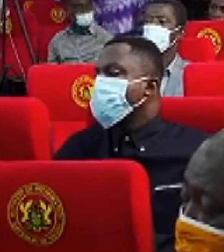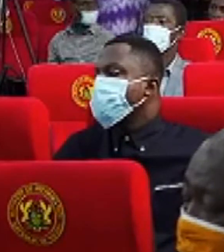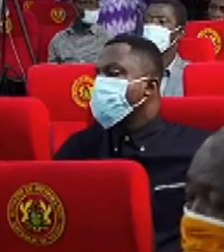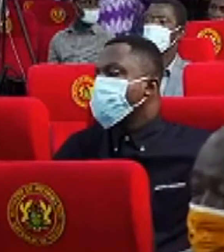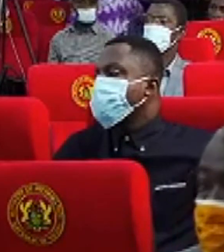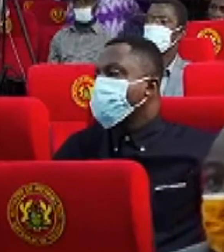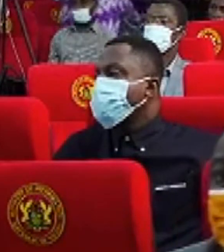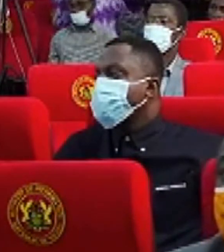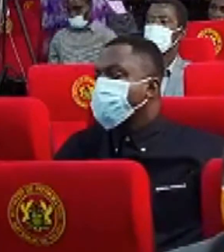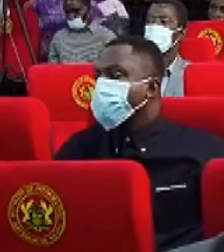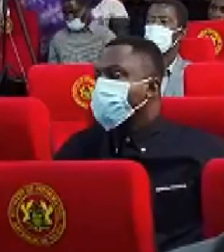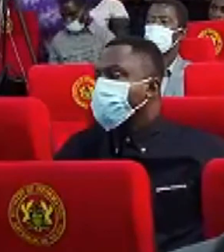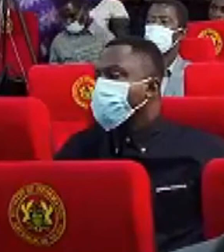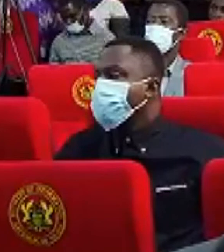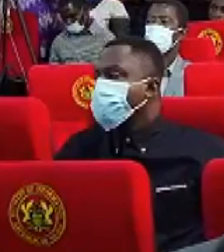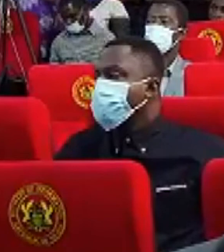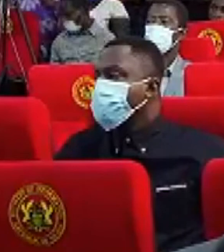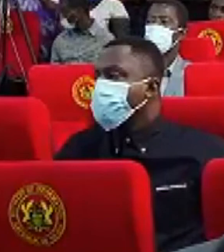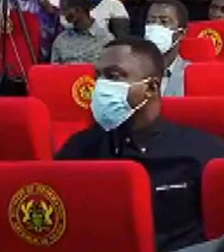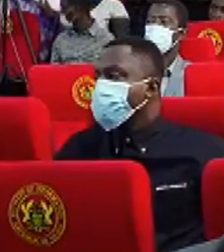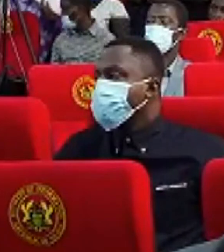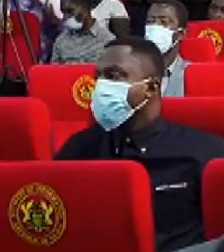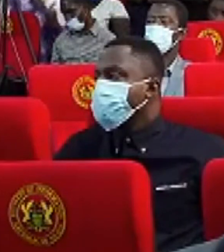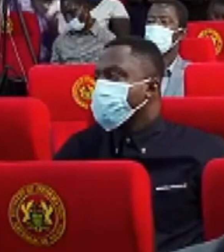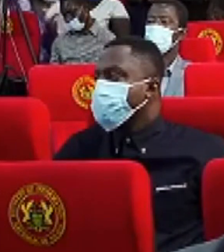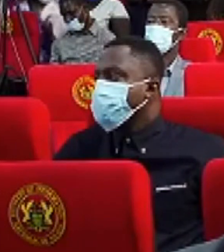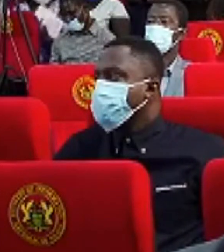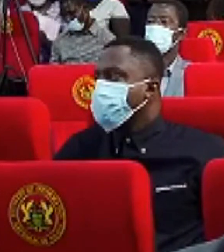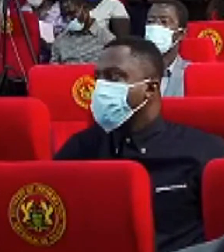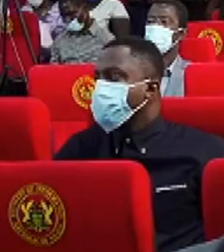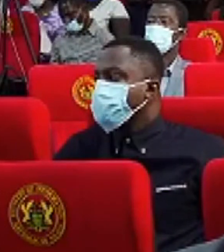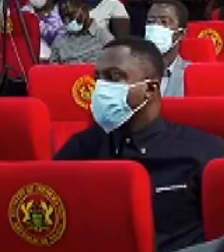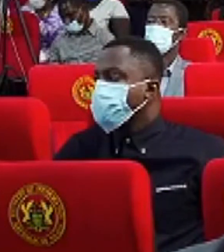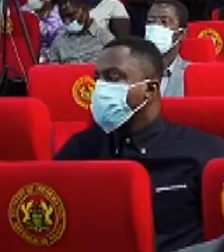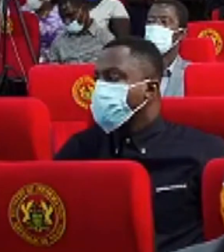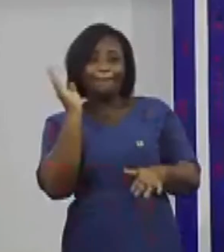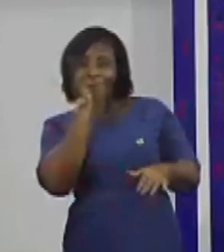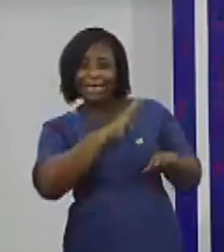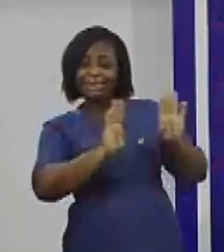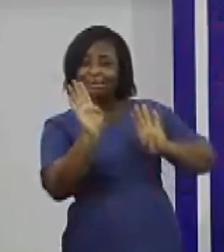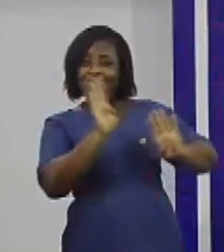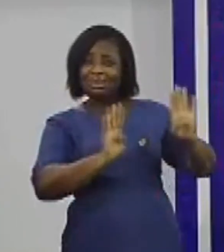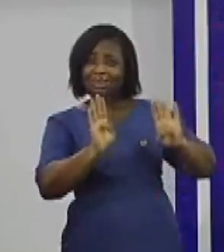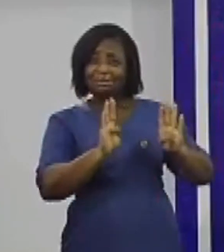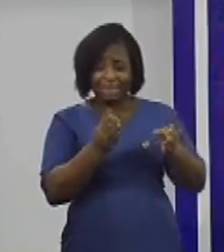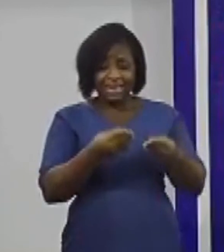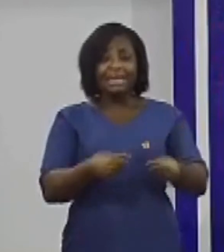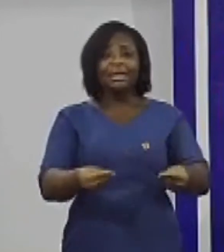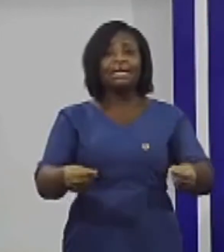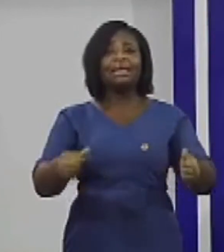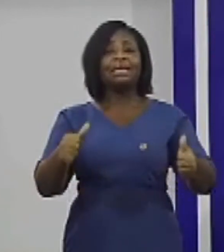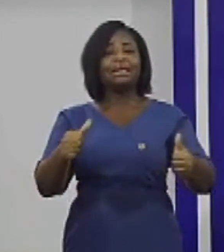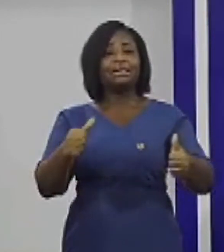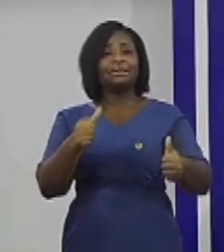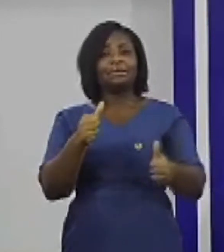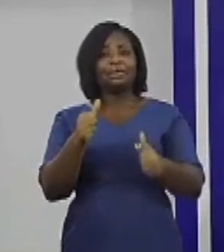are supposed to stay is having challenges because of the bad behaviour of a landlord or a landlady